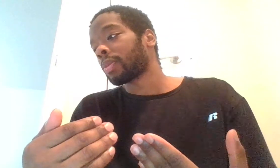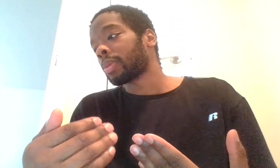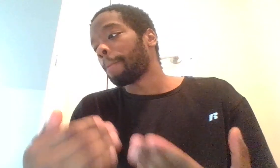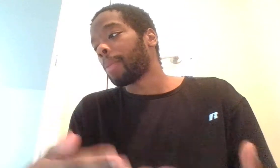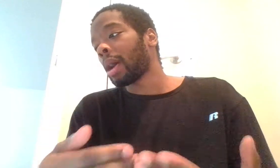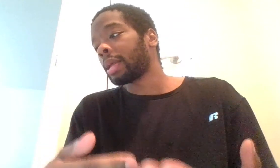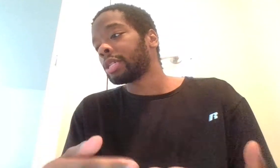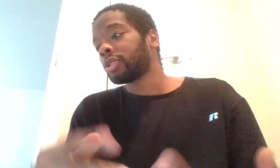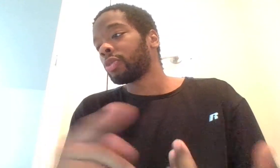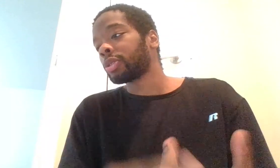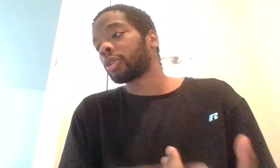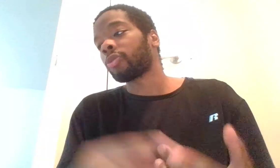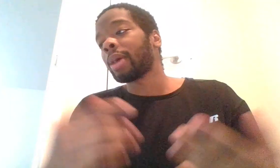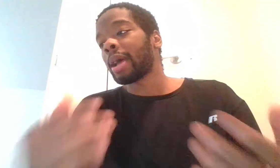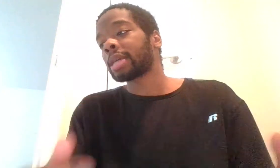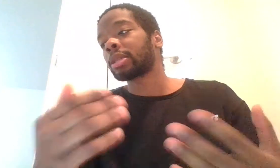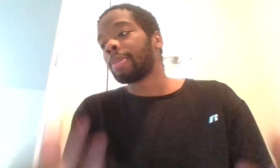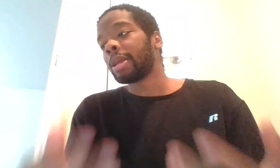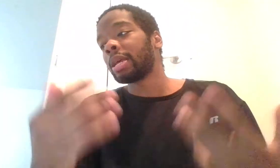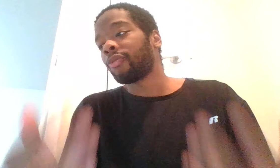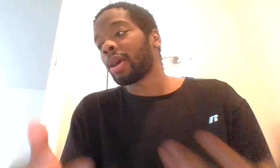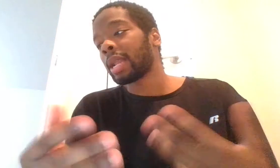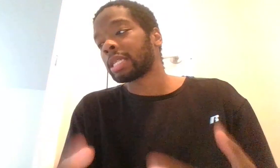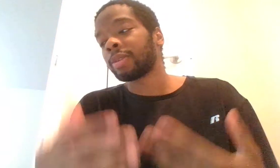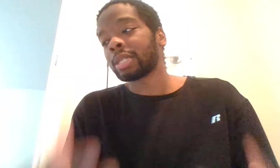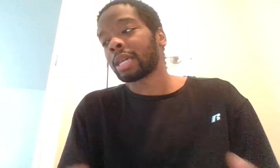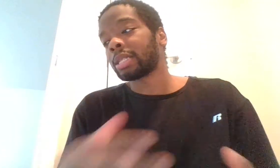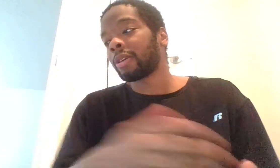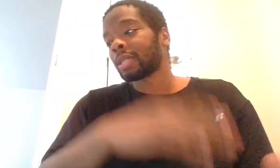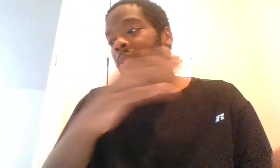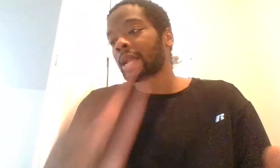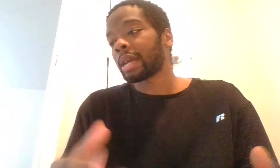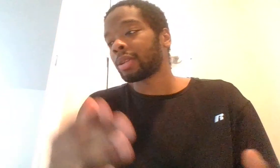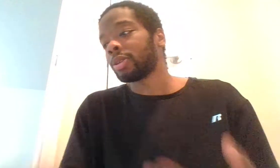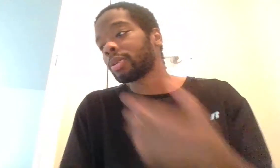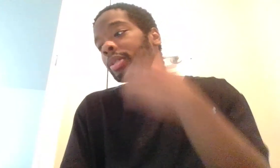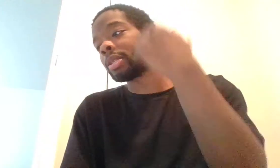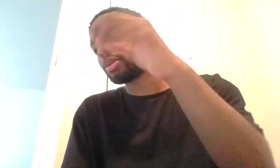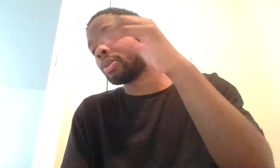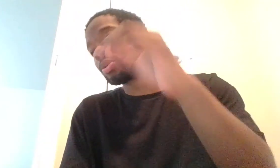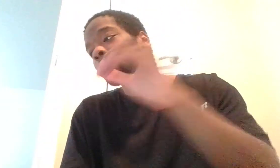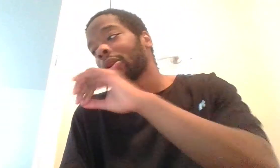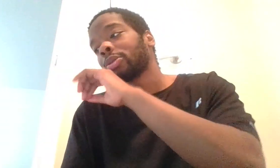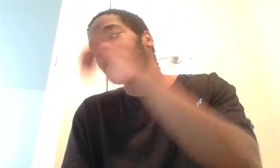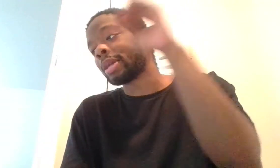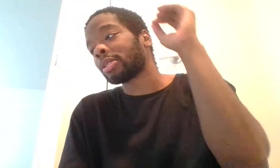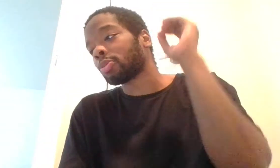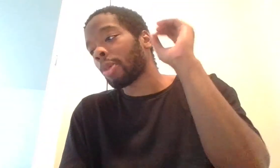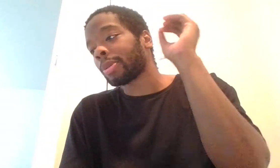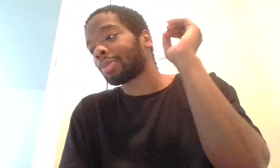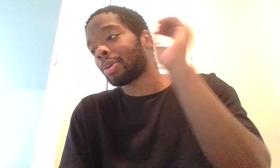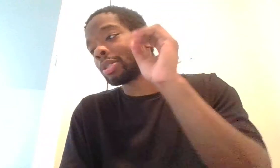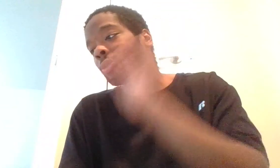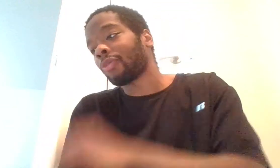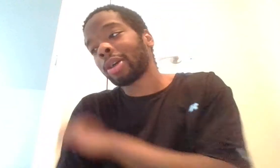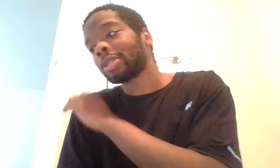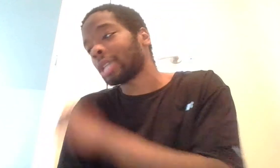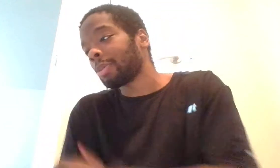If body injury results from the acts committed in the violation of Section of Section Act, the use to attempt to use, threaten, use of dangerous weapons, exposures, or fires, shall be